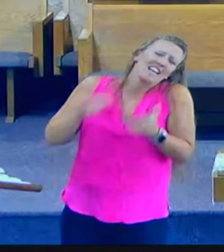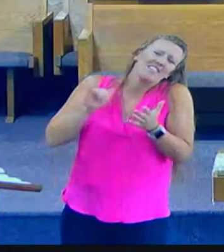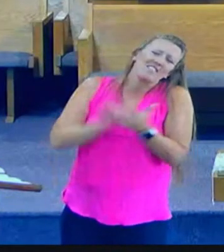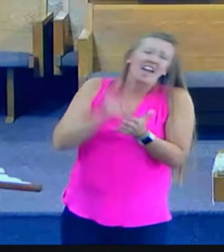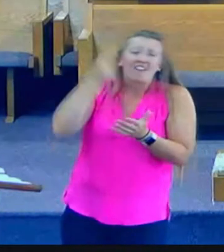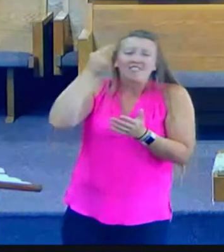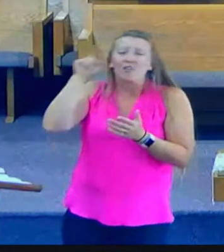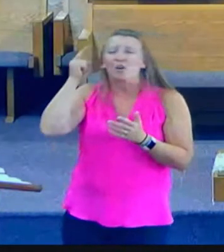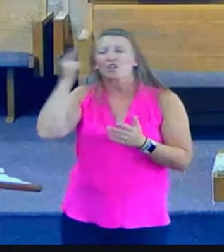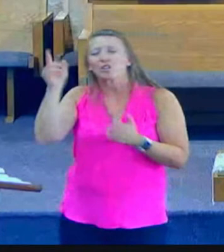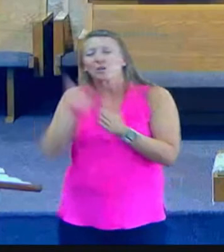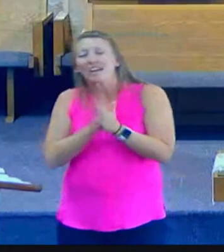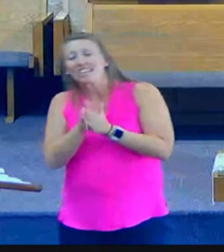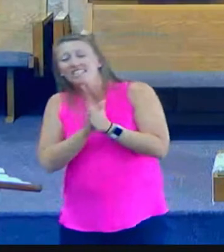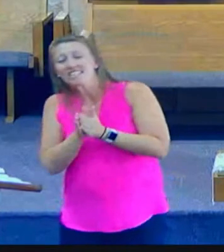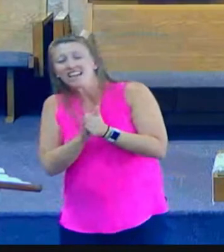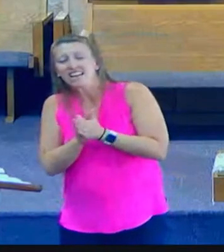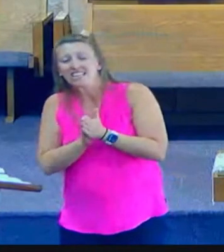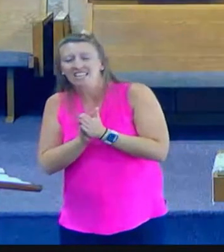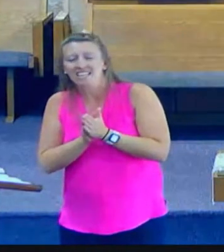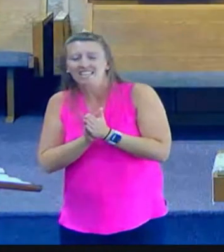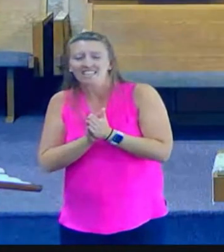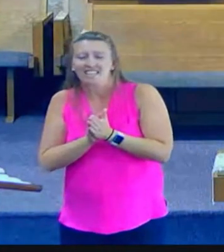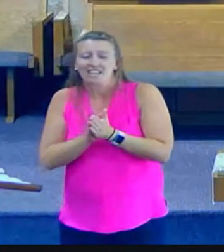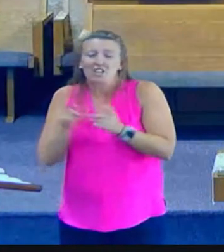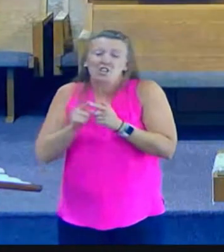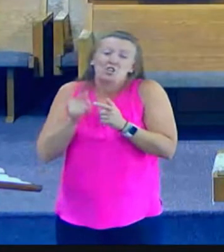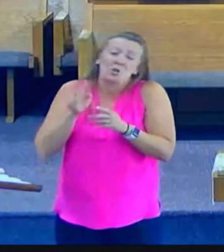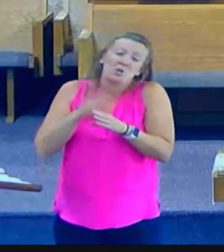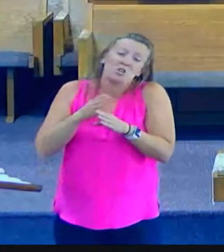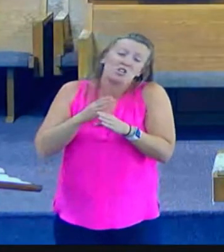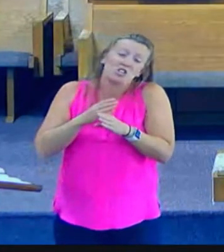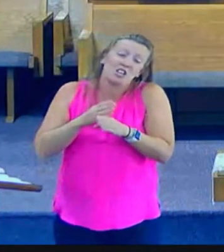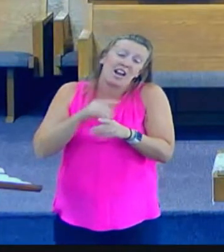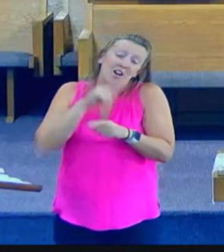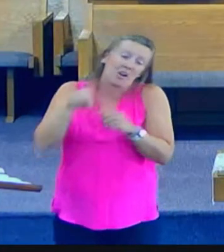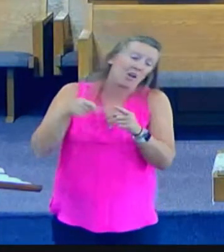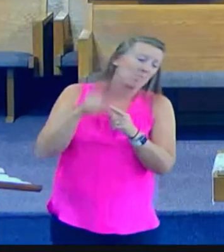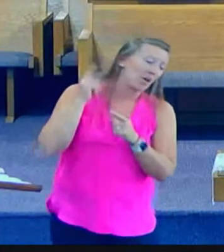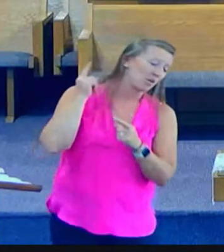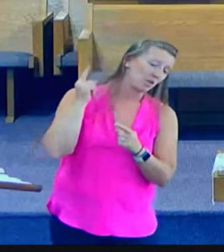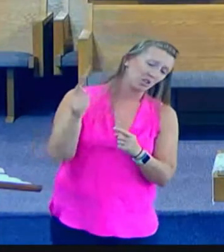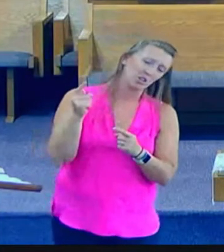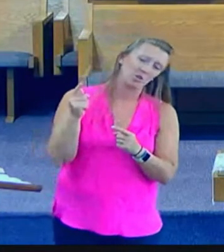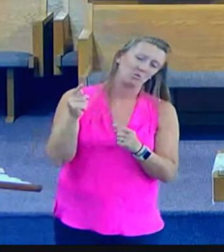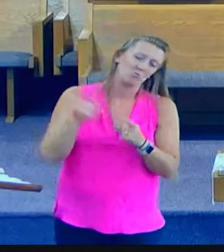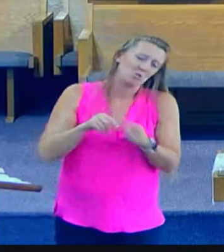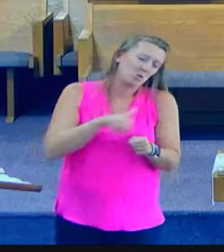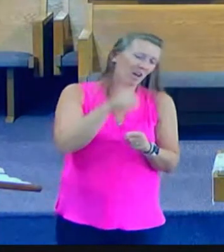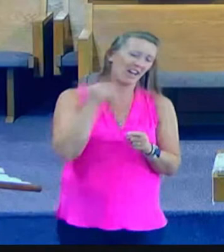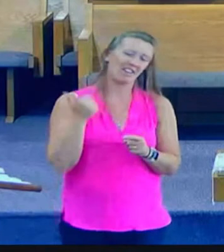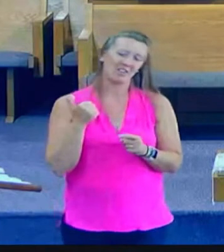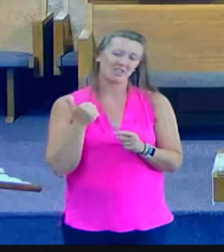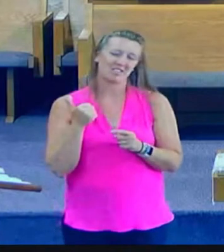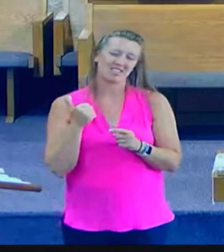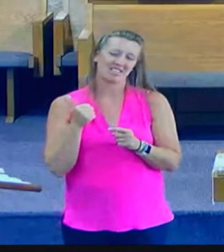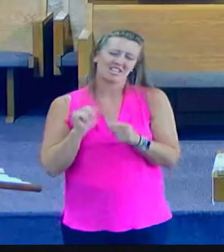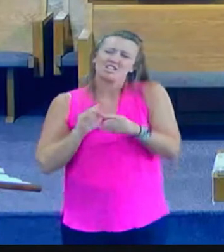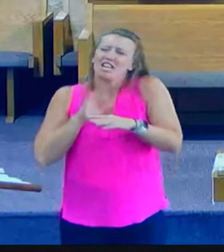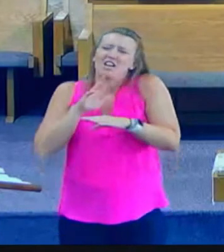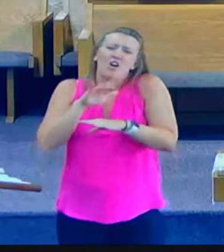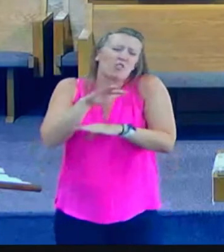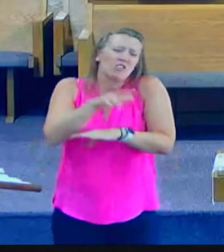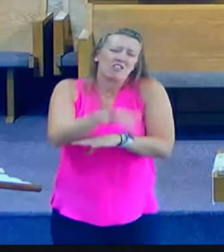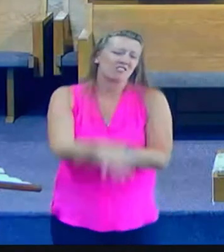to go excited to pickle days and other things that we have opportunity to do in the community excited for what Jesus has